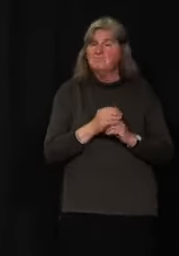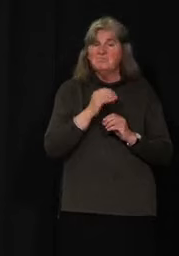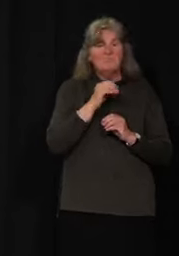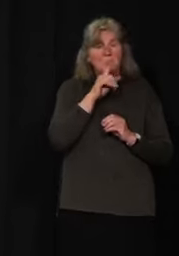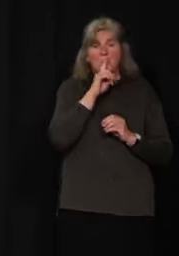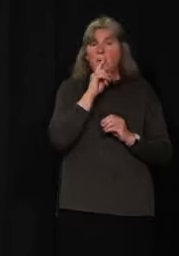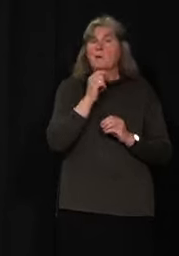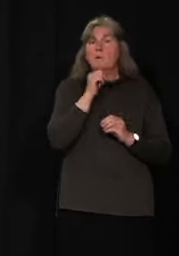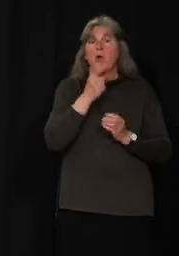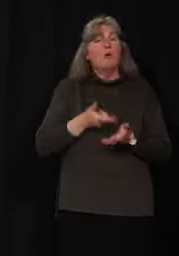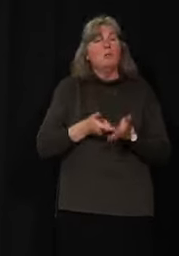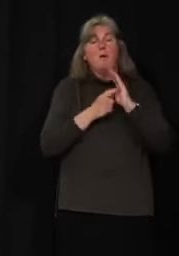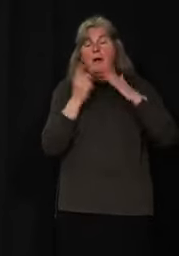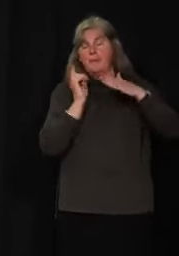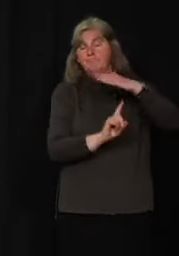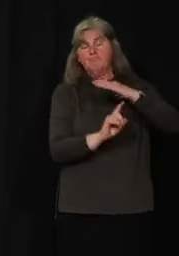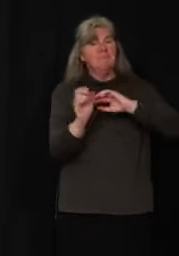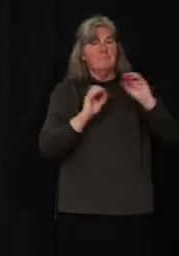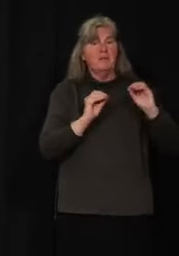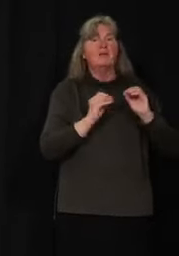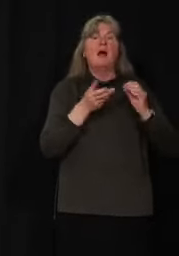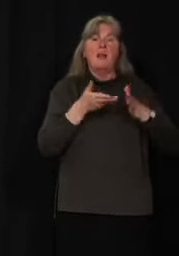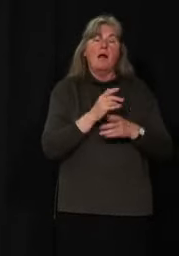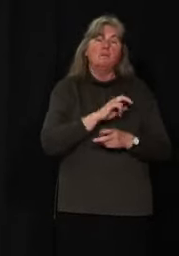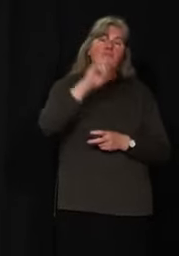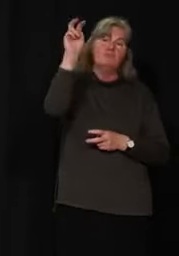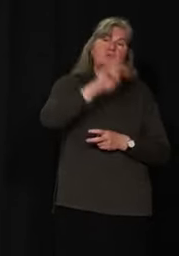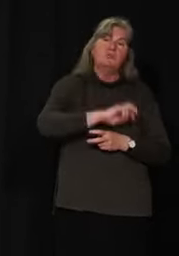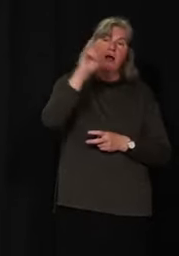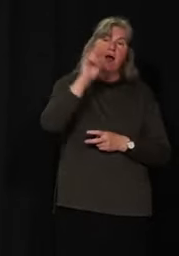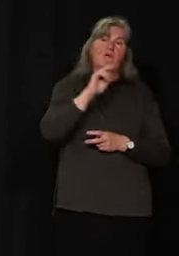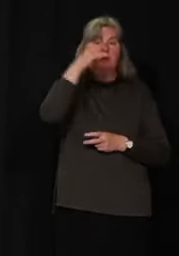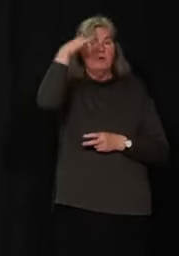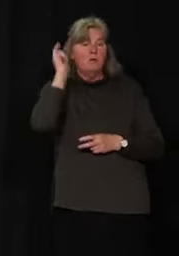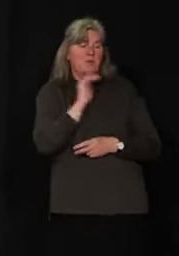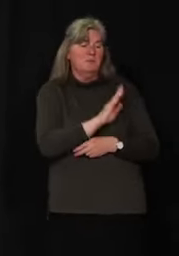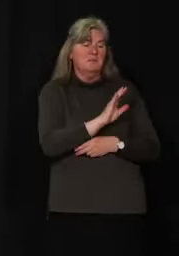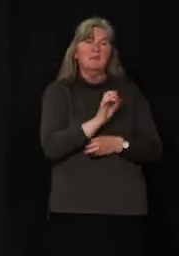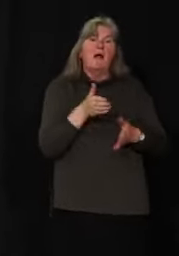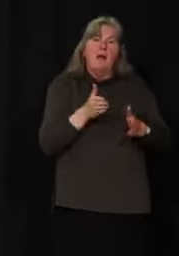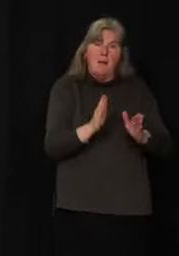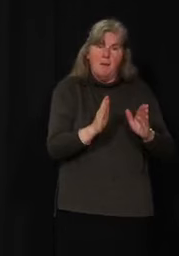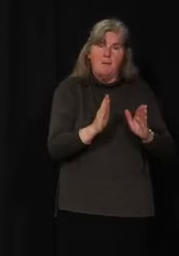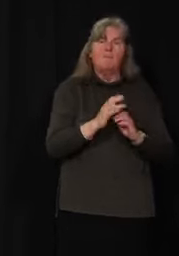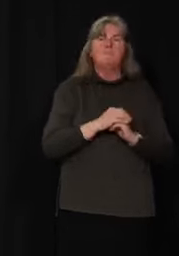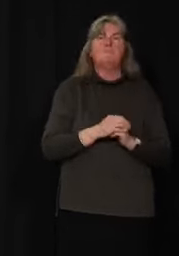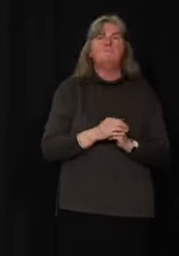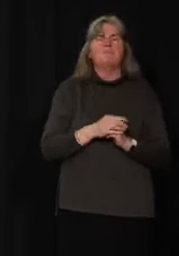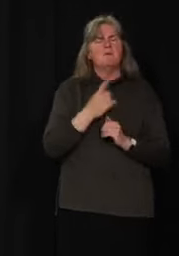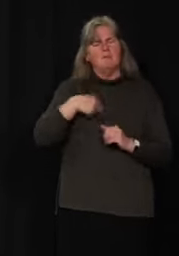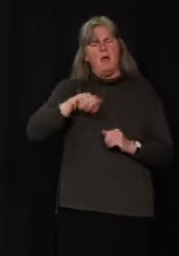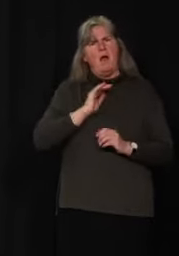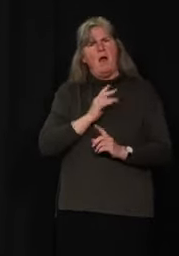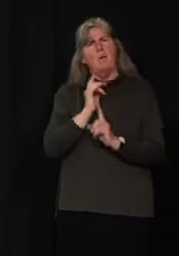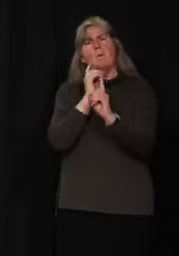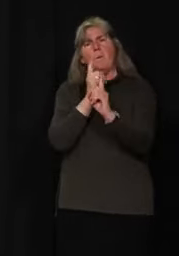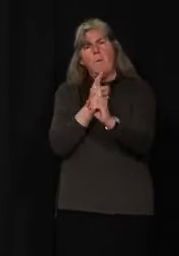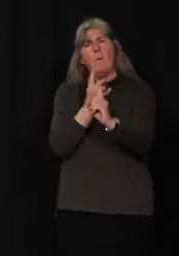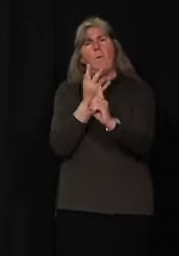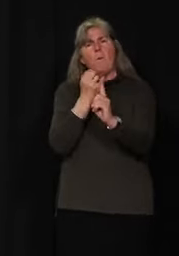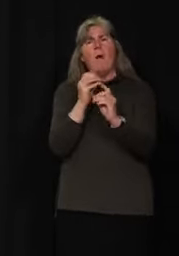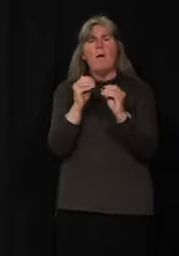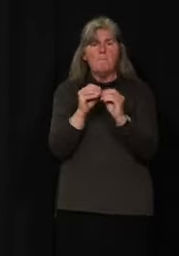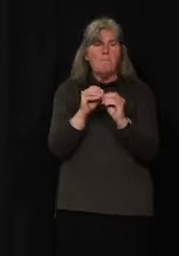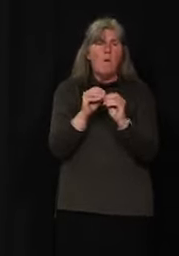requirement for self-isolation. We are working towards being able to lift these